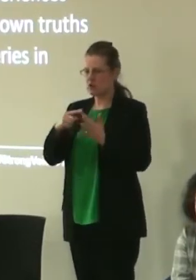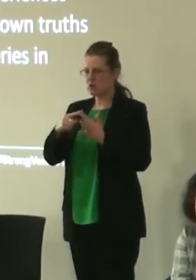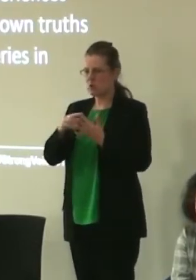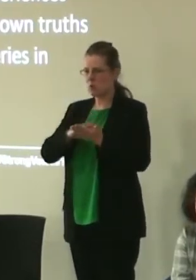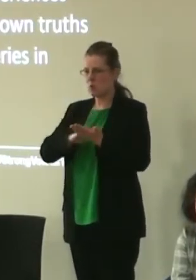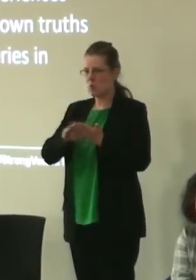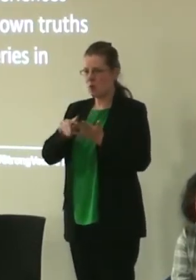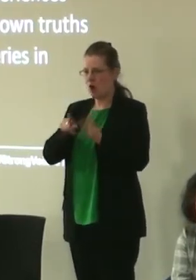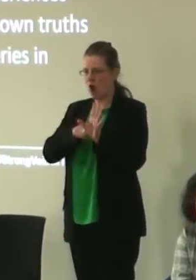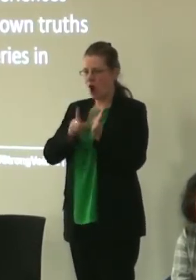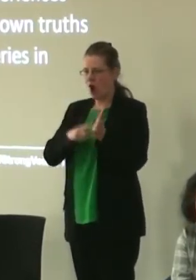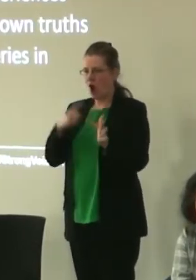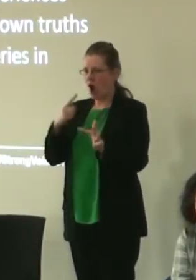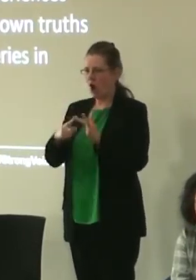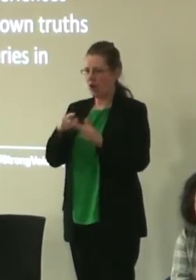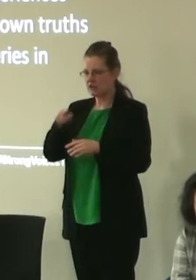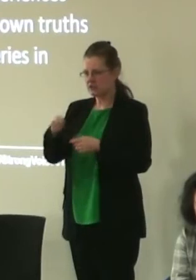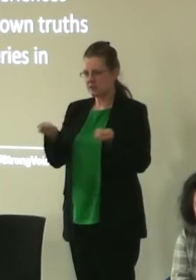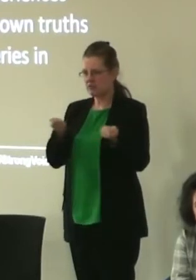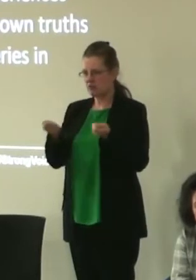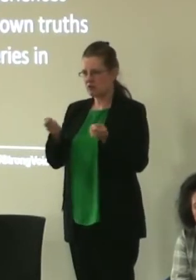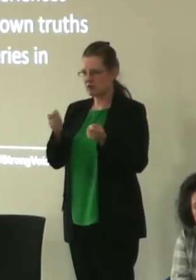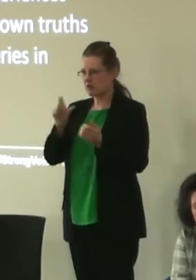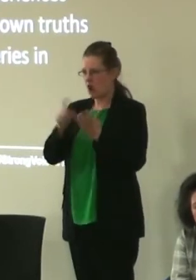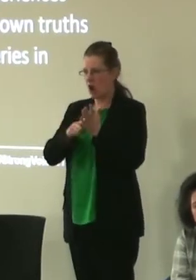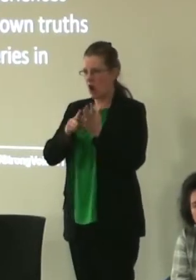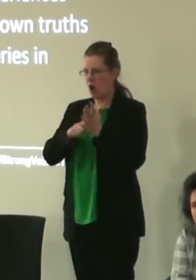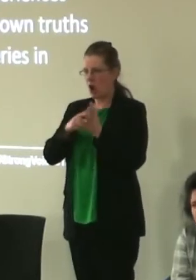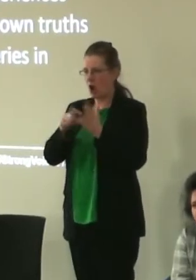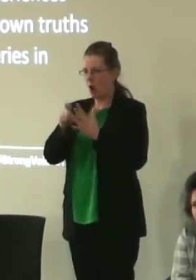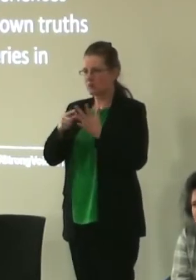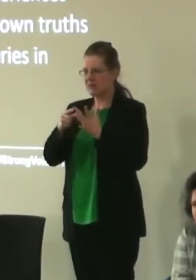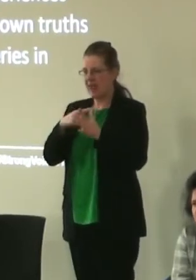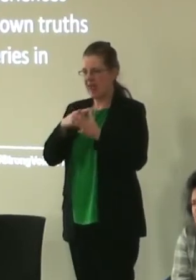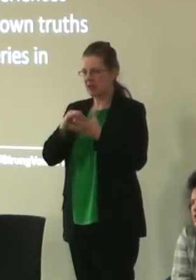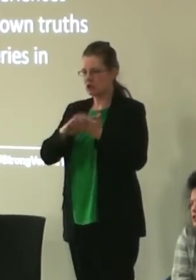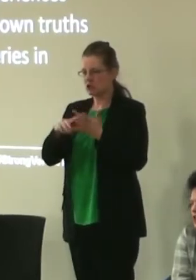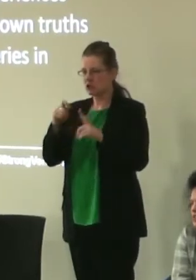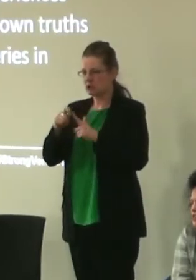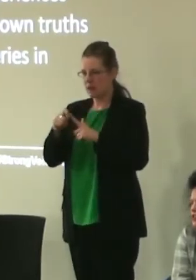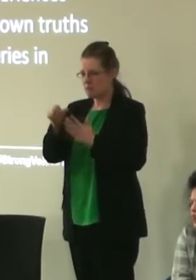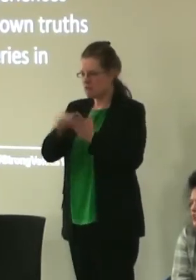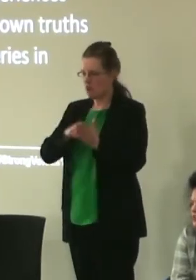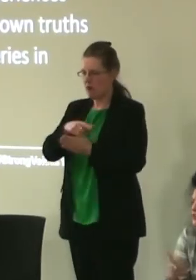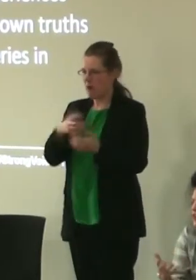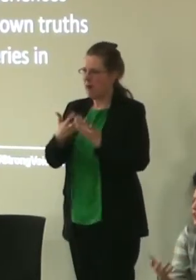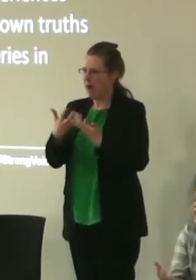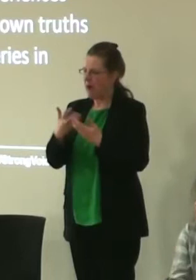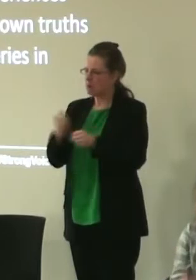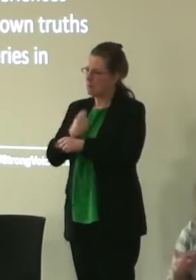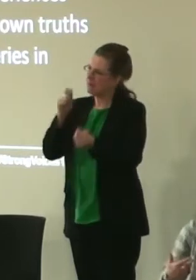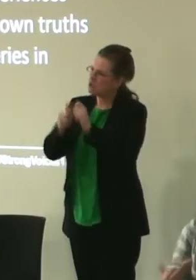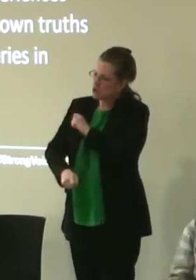runs the Claw Leadership Programme and she was talking about how to have an impact and how to make change and how to